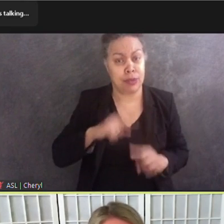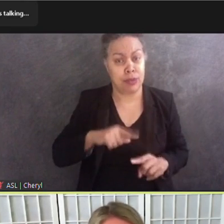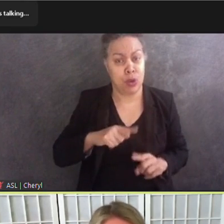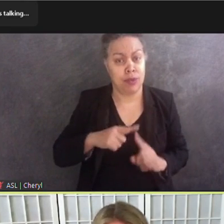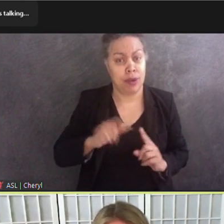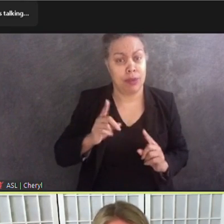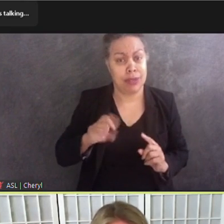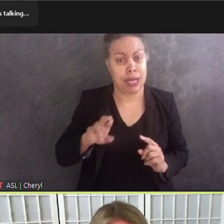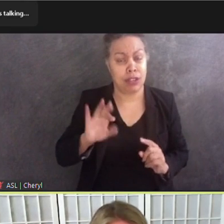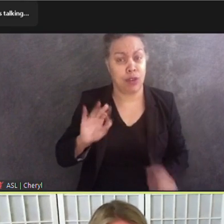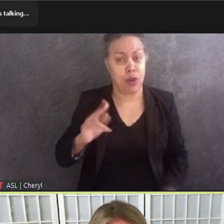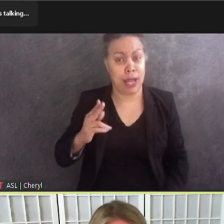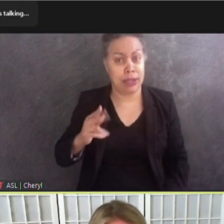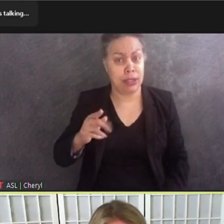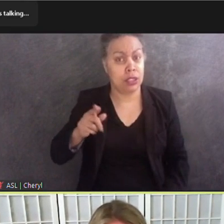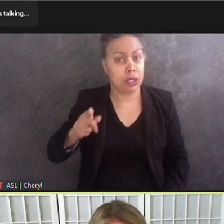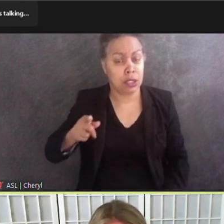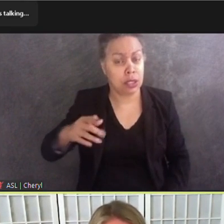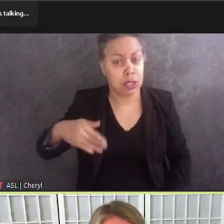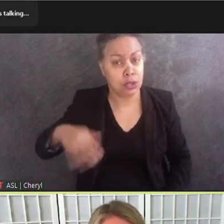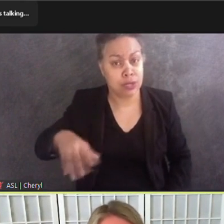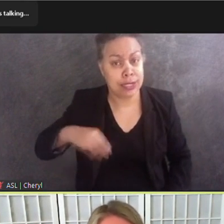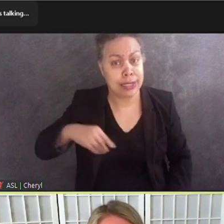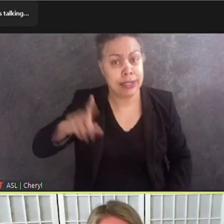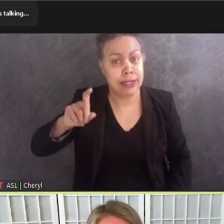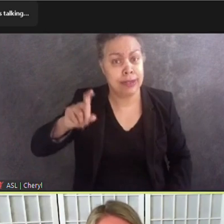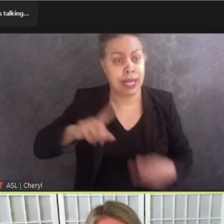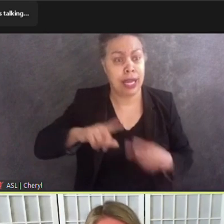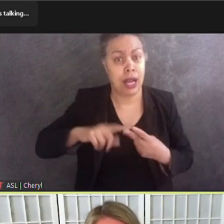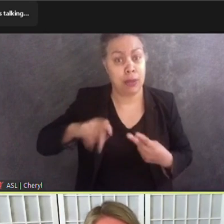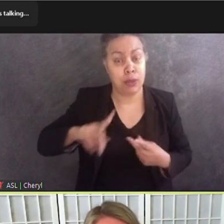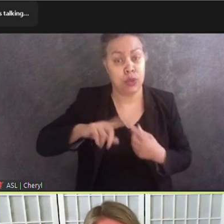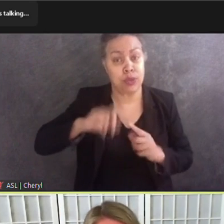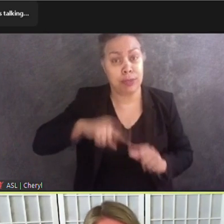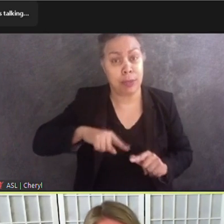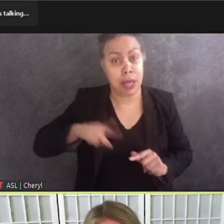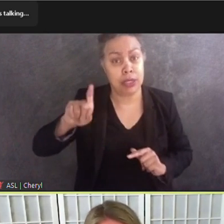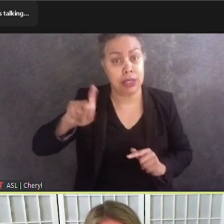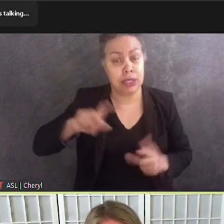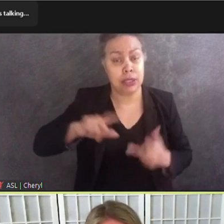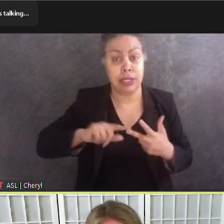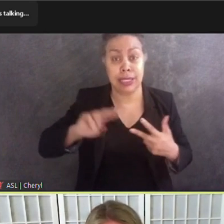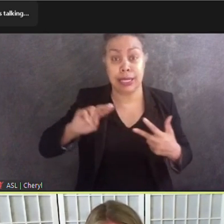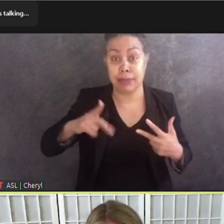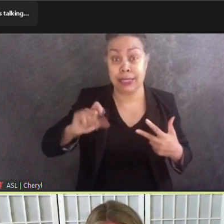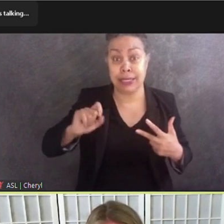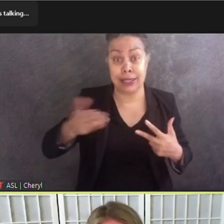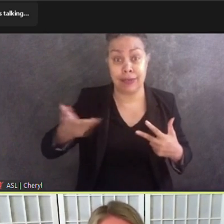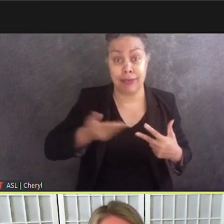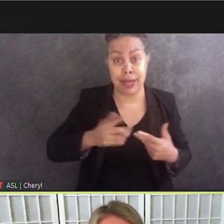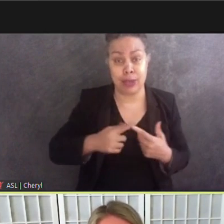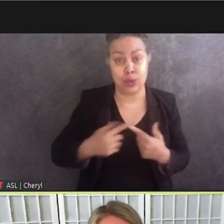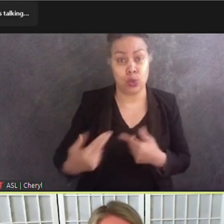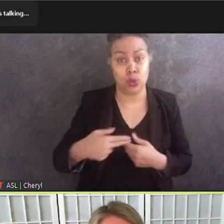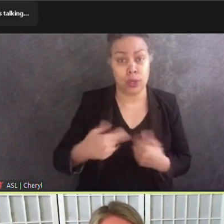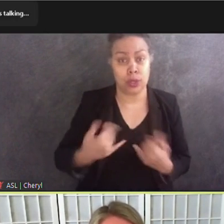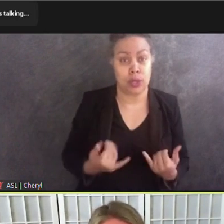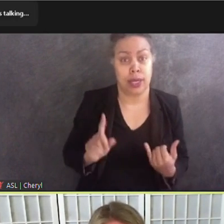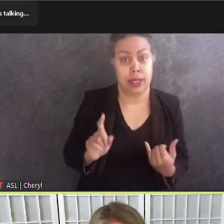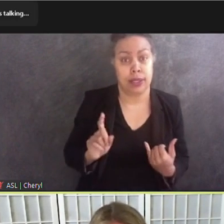have had an opportunity to respond, and whether the NPS was invited to participate in this webinar? If the NPS